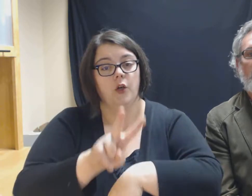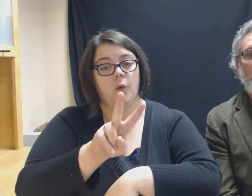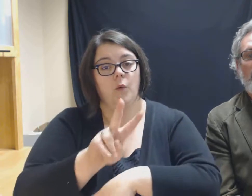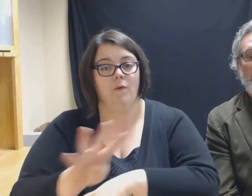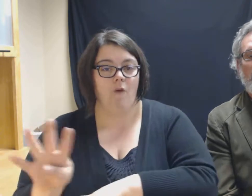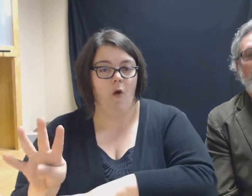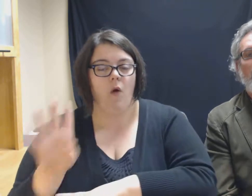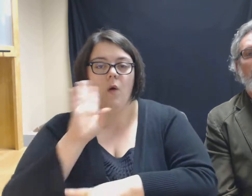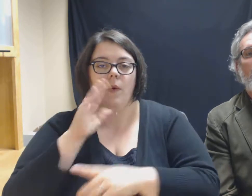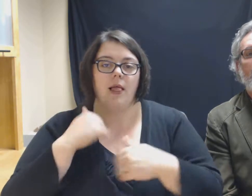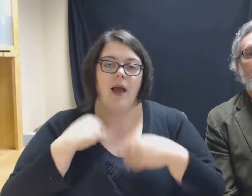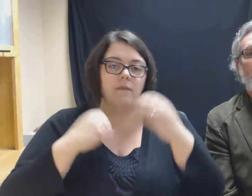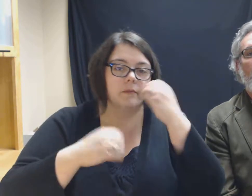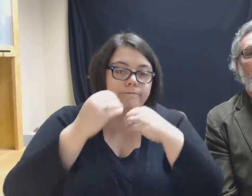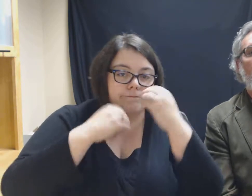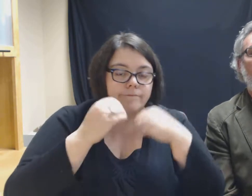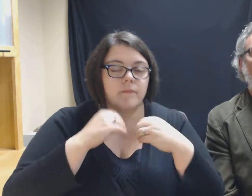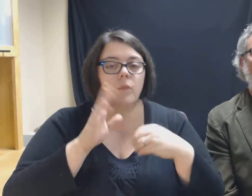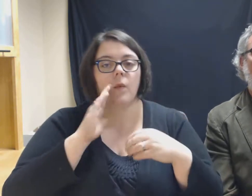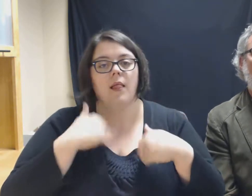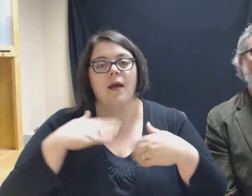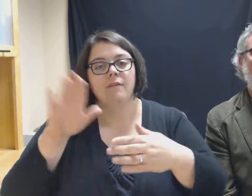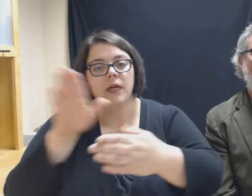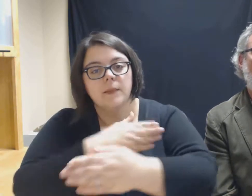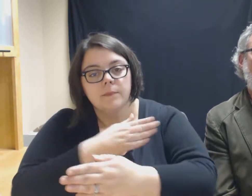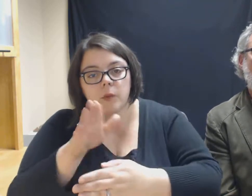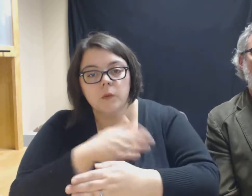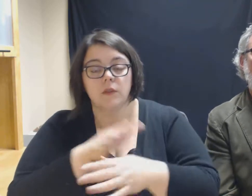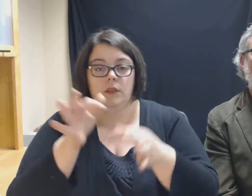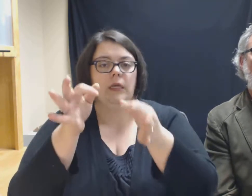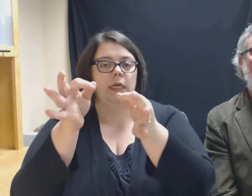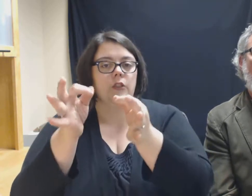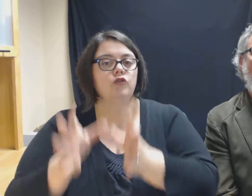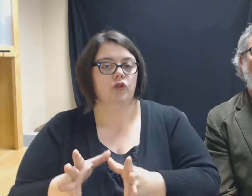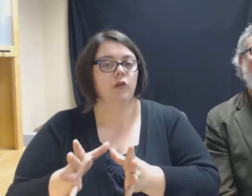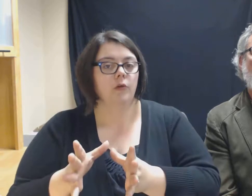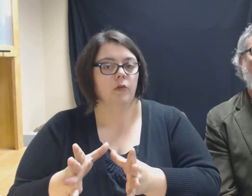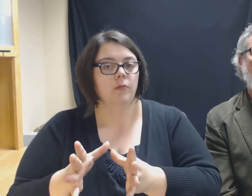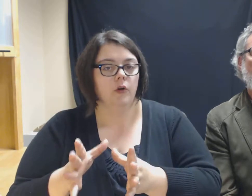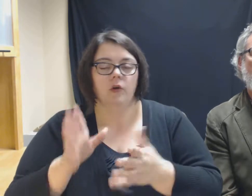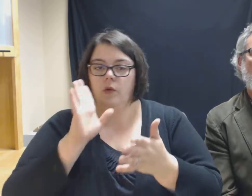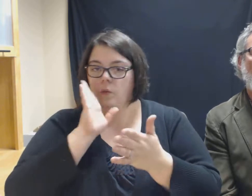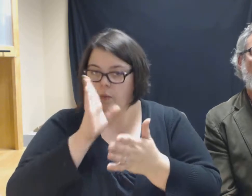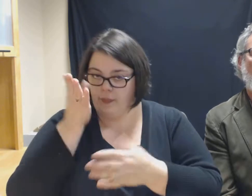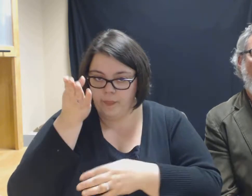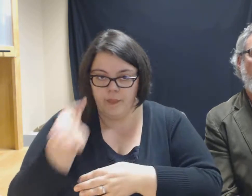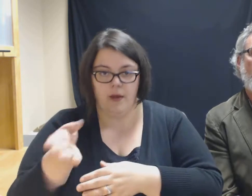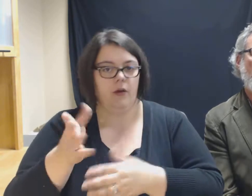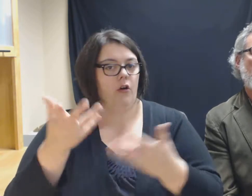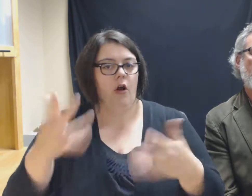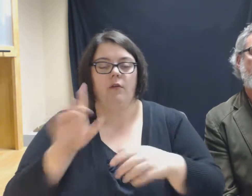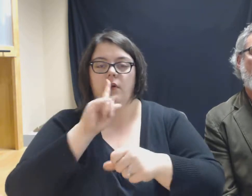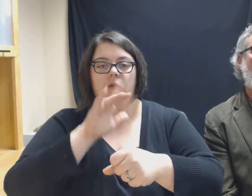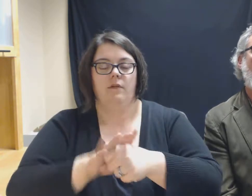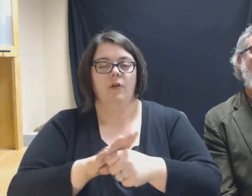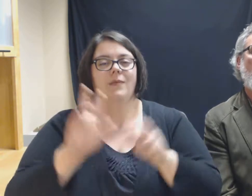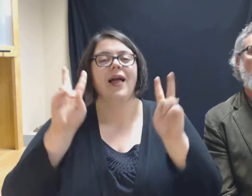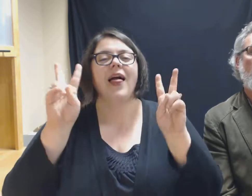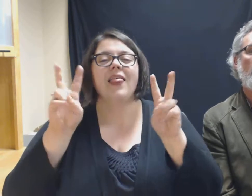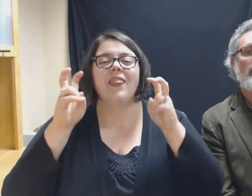and refreshments and the theme of the open house is social activism.